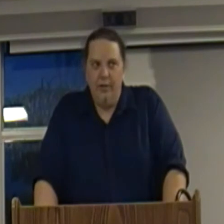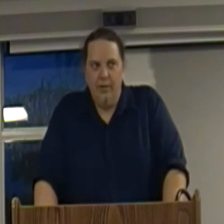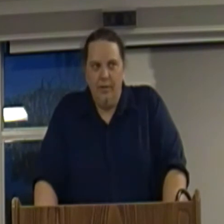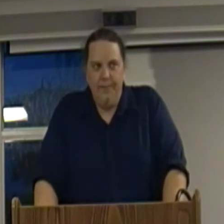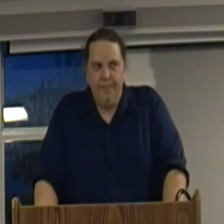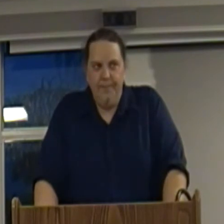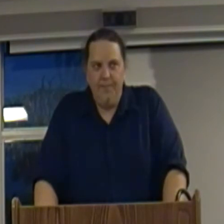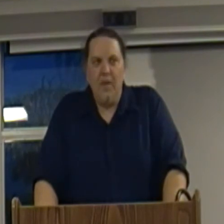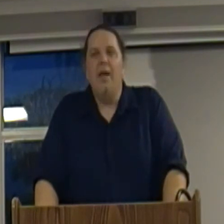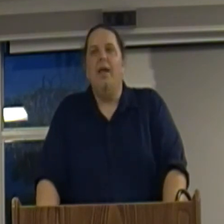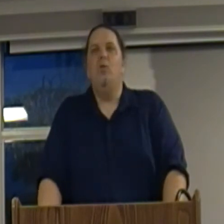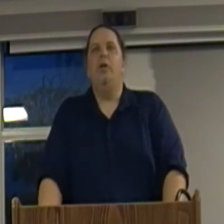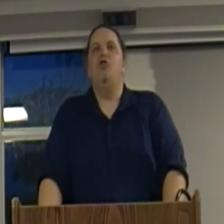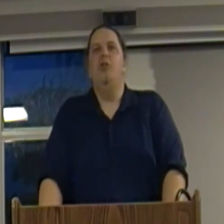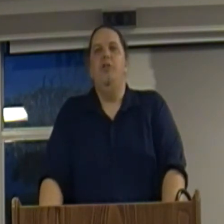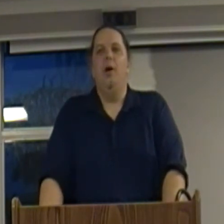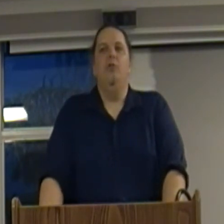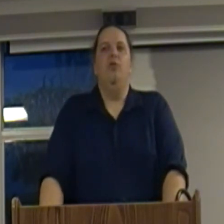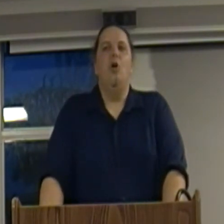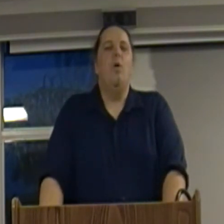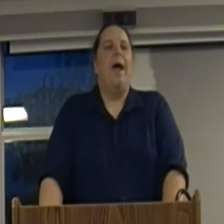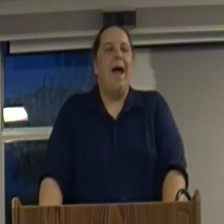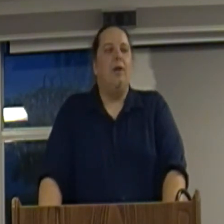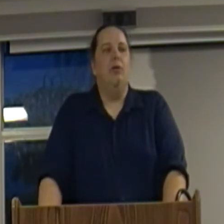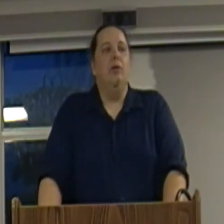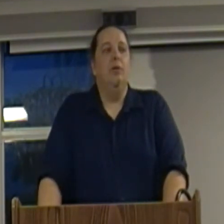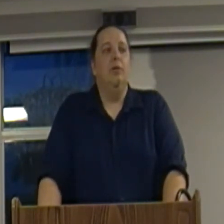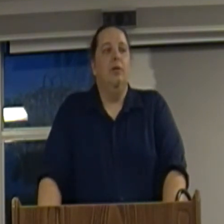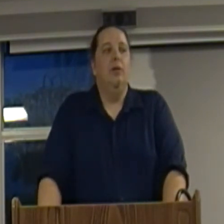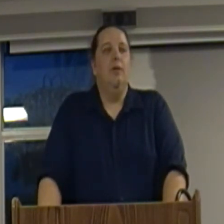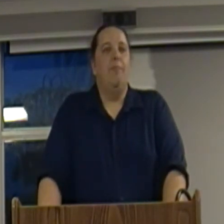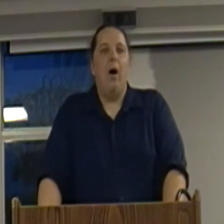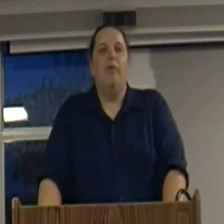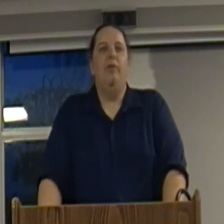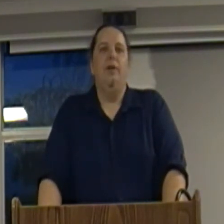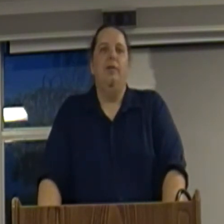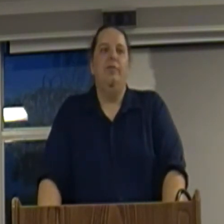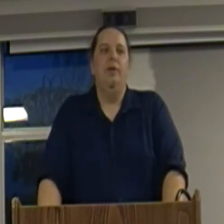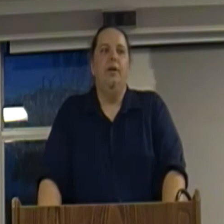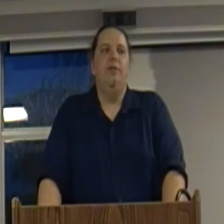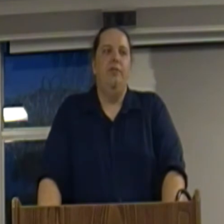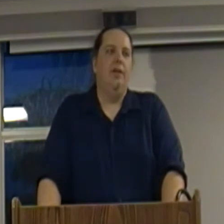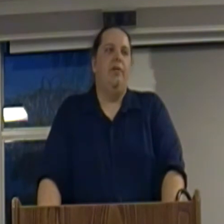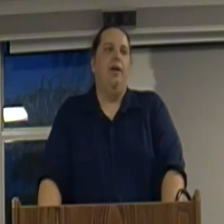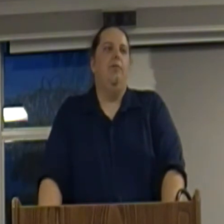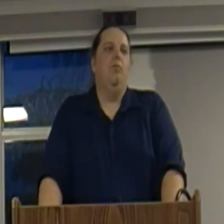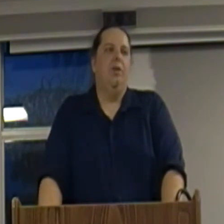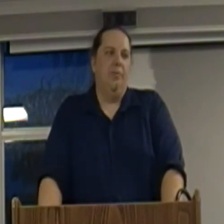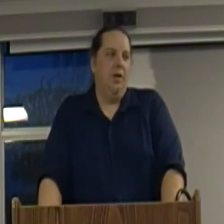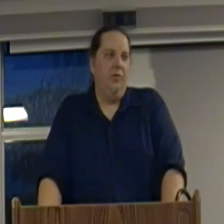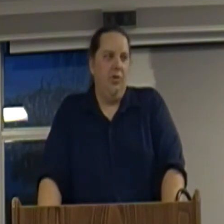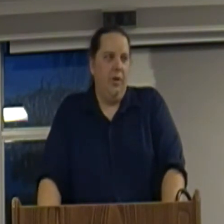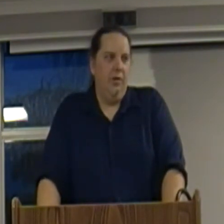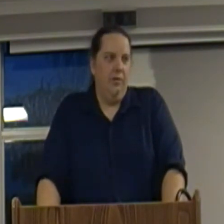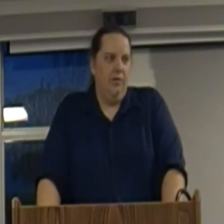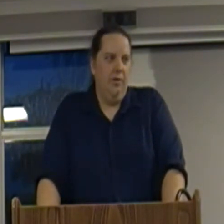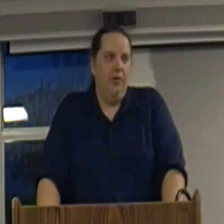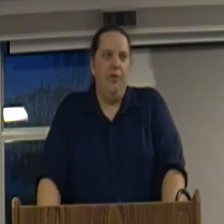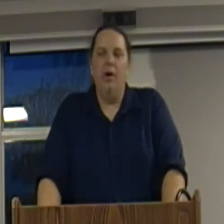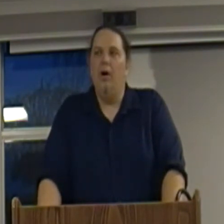in which there is no actor powerful enough to dictate what the market's doing. So,